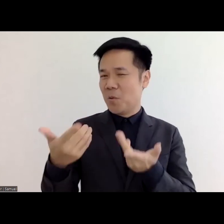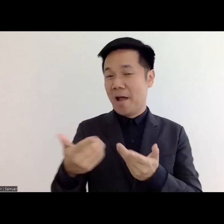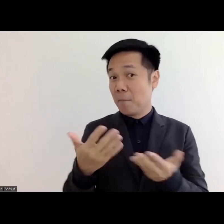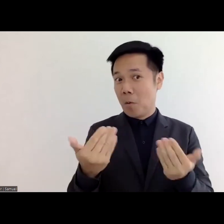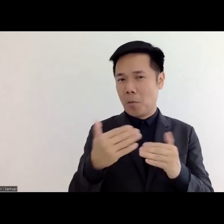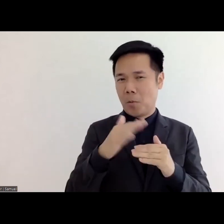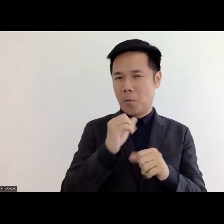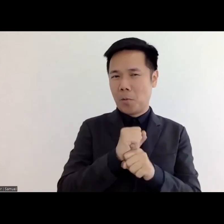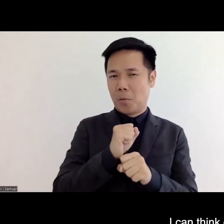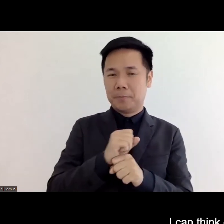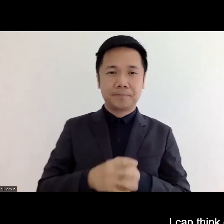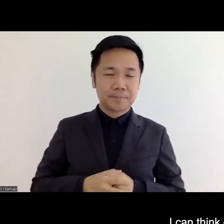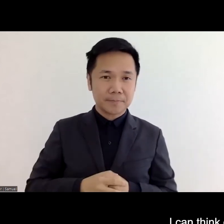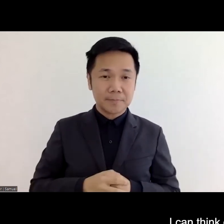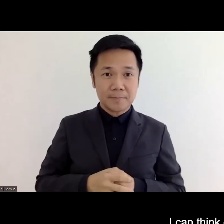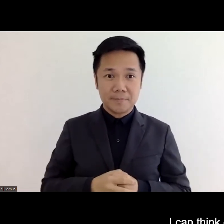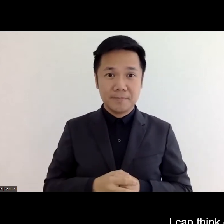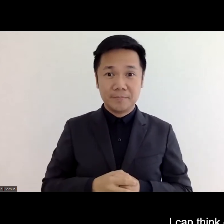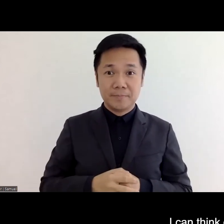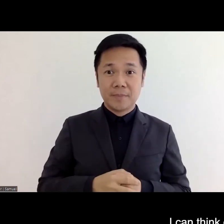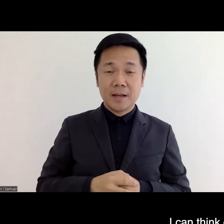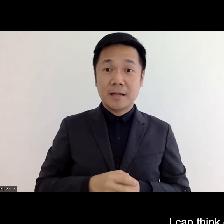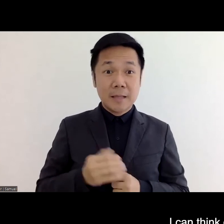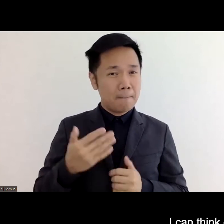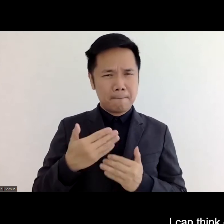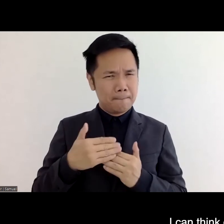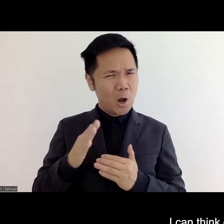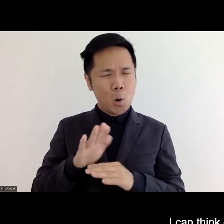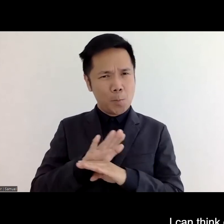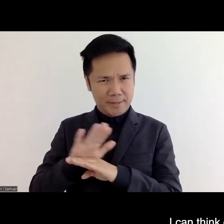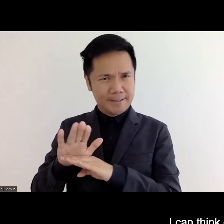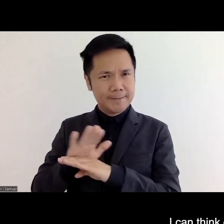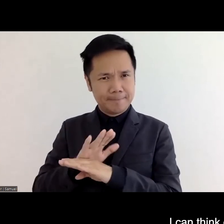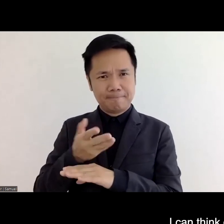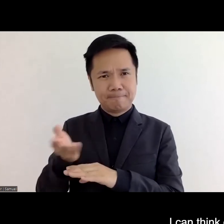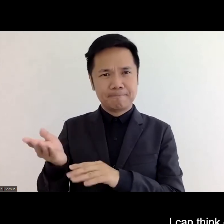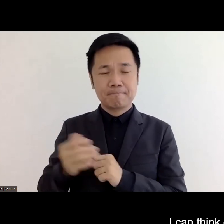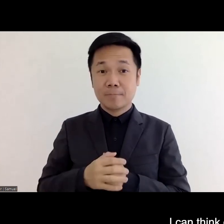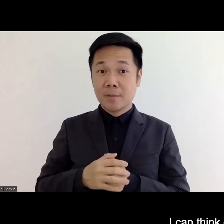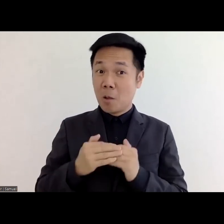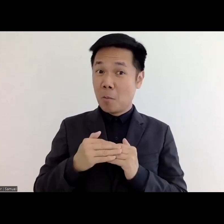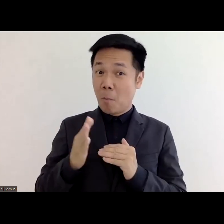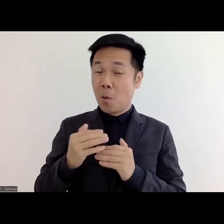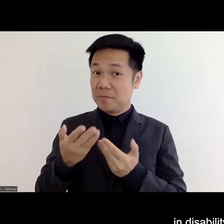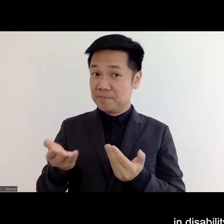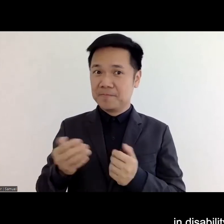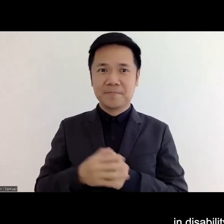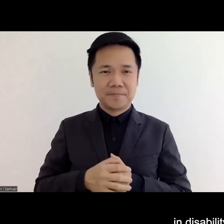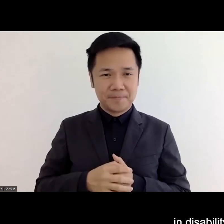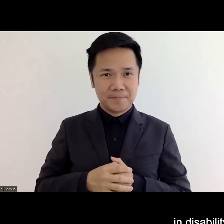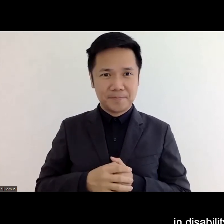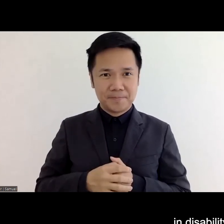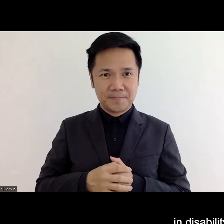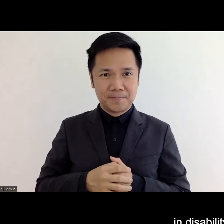uh it just bc keeps hard so i can think of a lot of private companies and a lot of this uh increasing engagement uh in